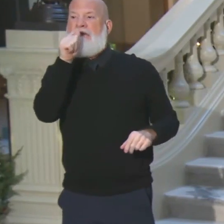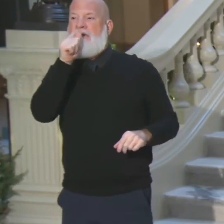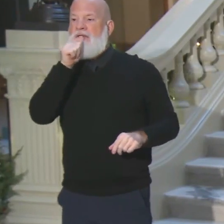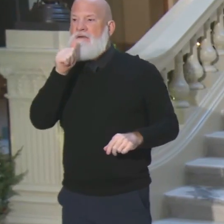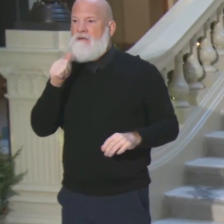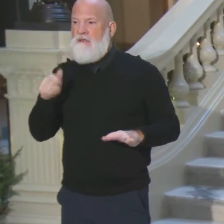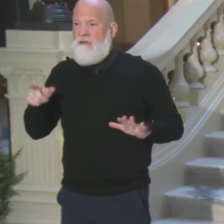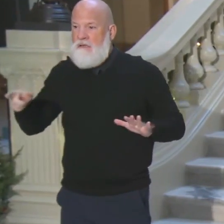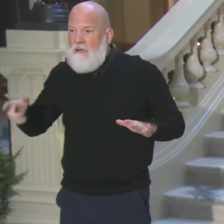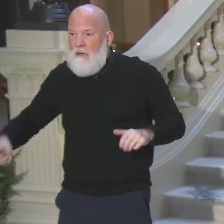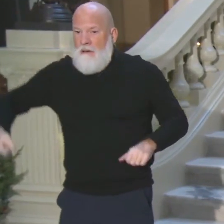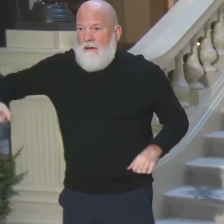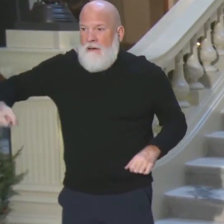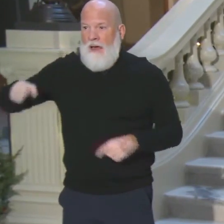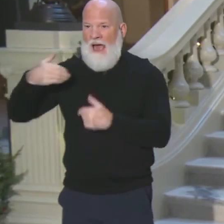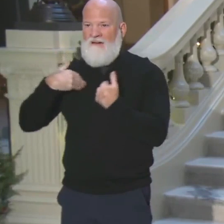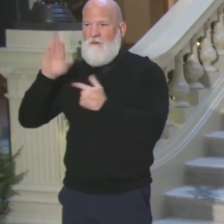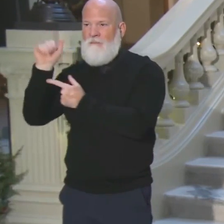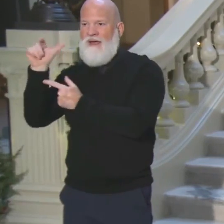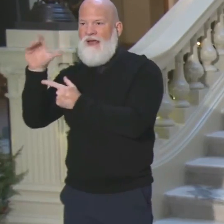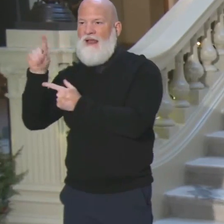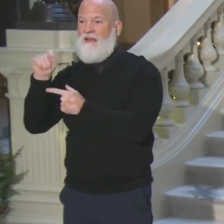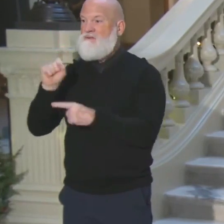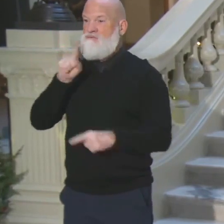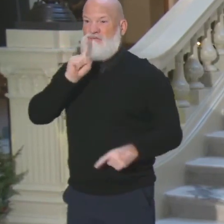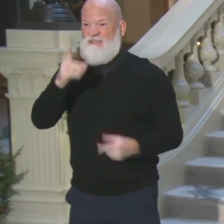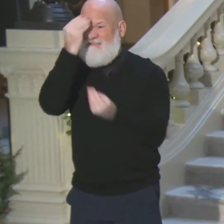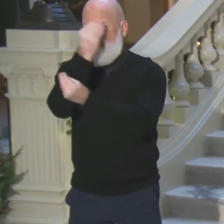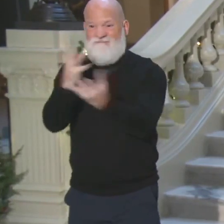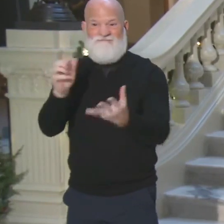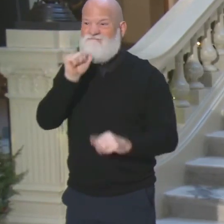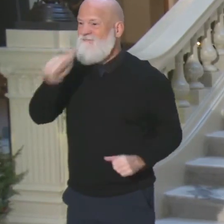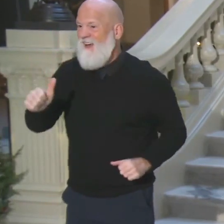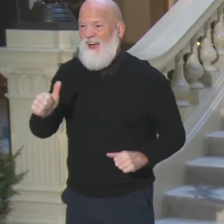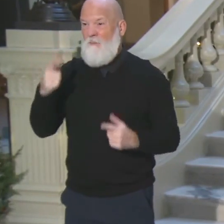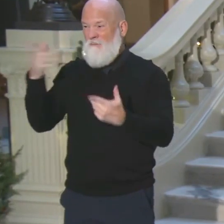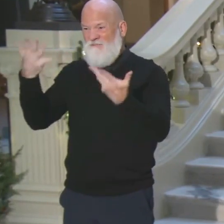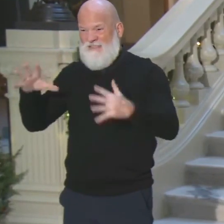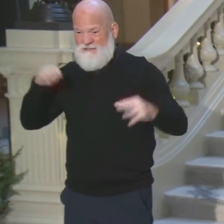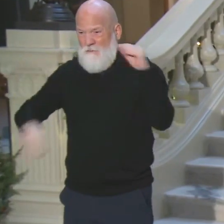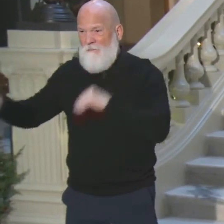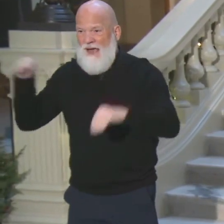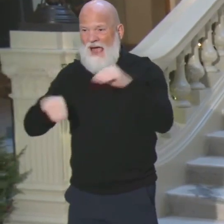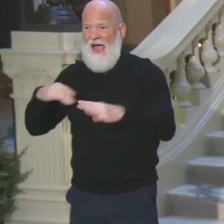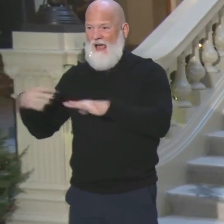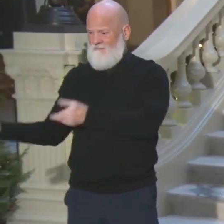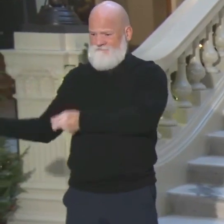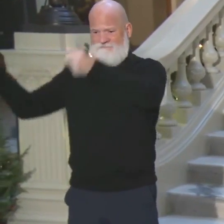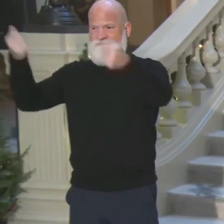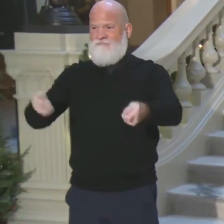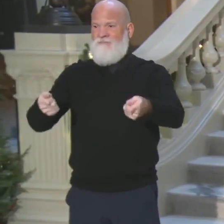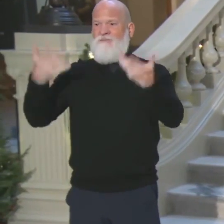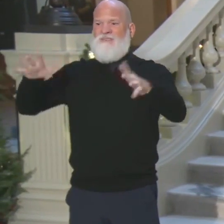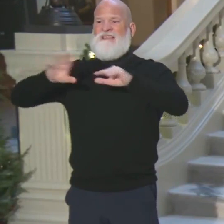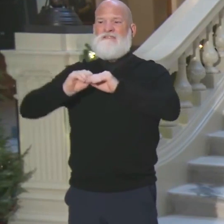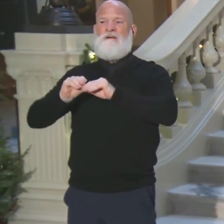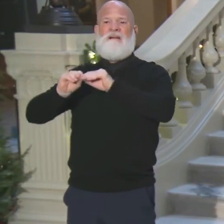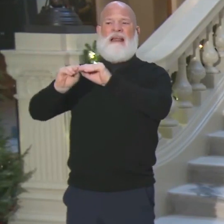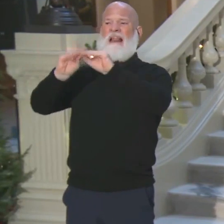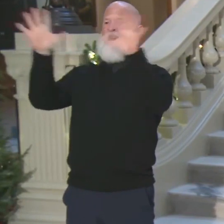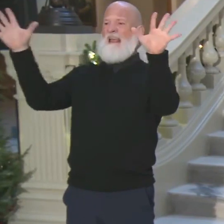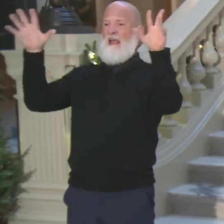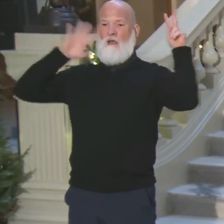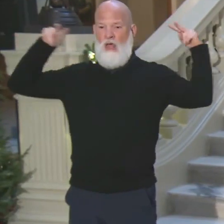packed into those absentee ballot carriers by the workers in plain view of the monitors and the